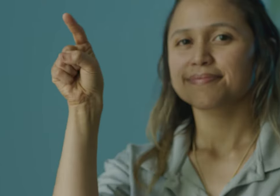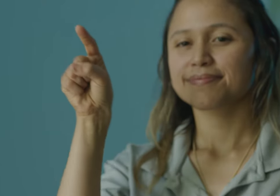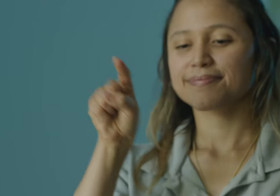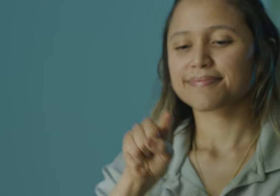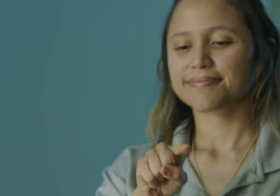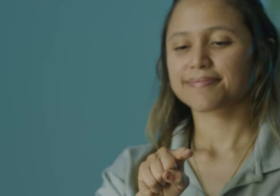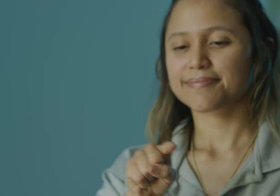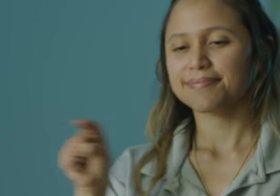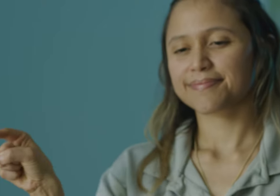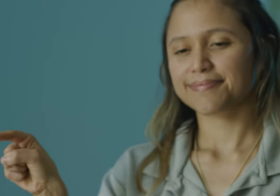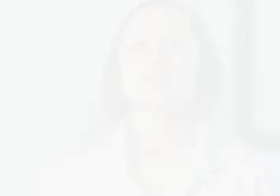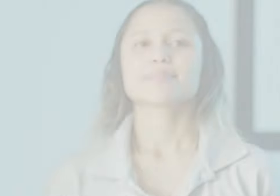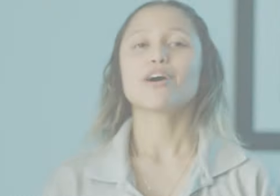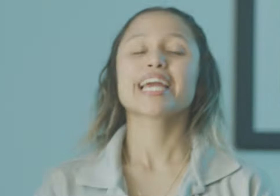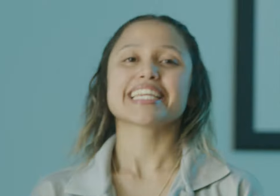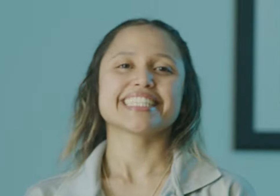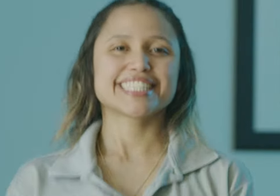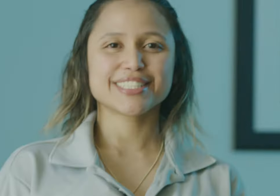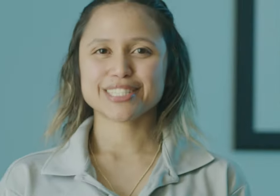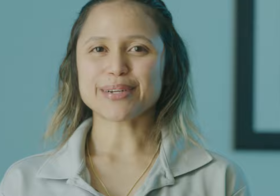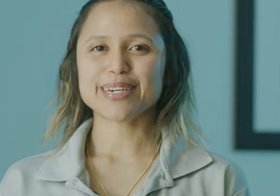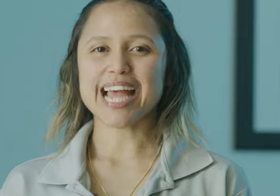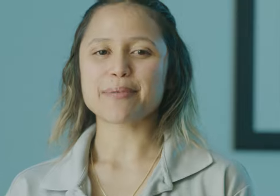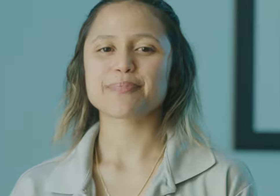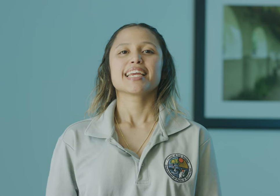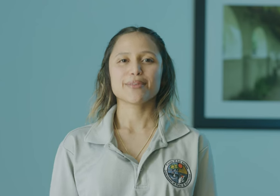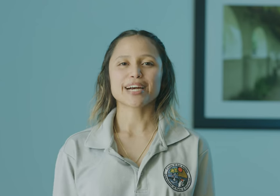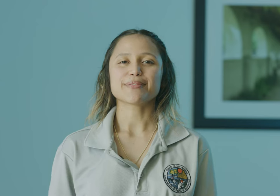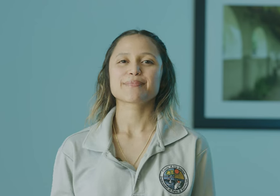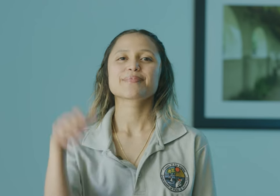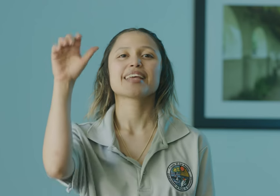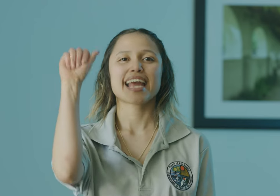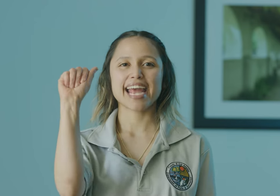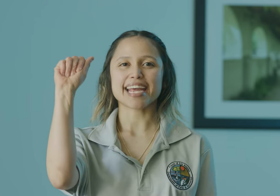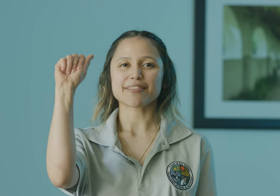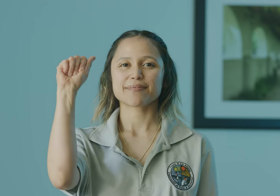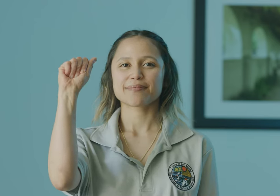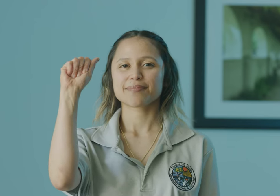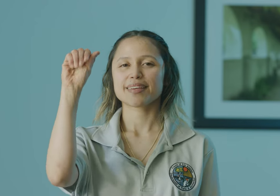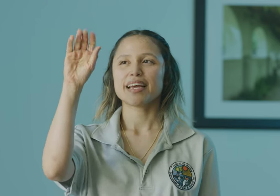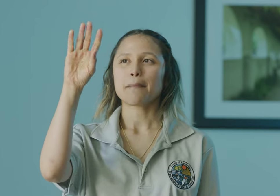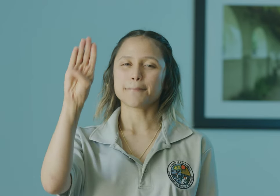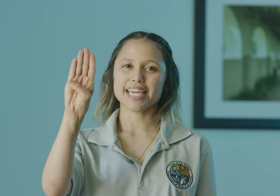Z. Okay. Let's do this one more time. Here we go. A. B.